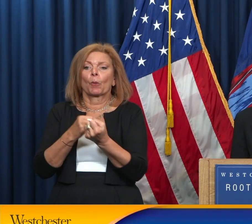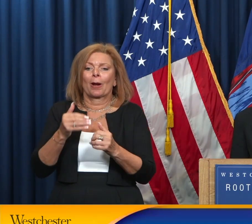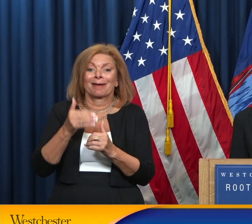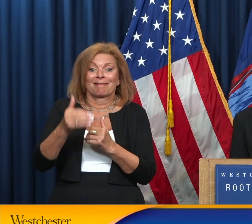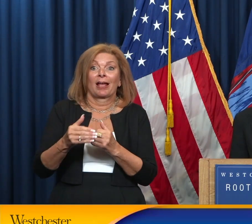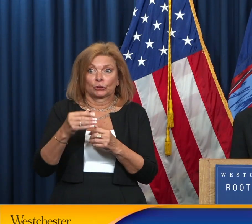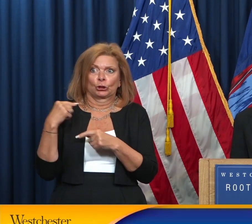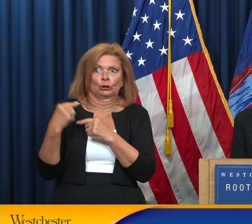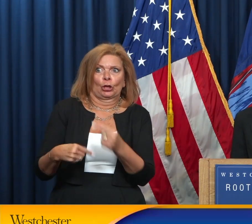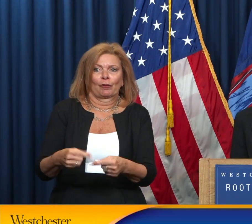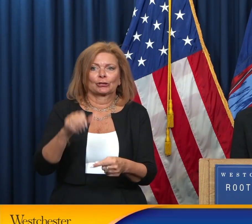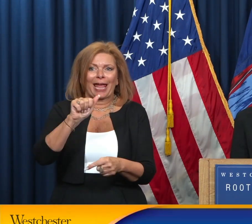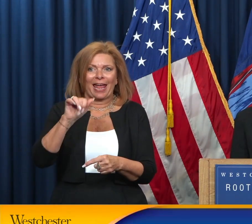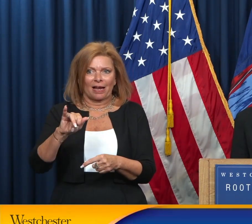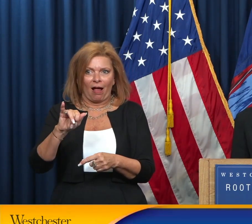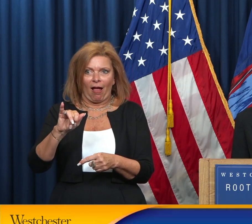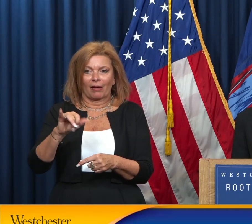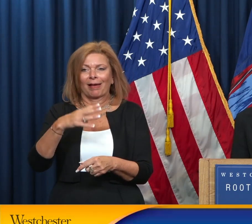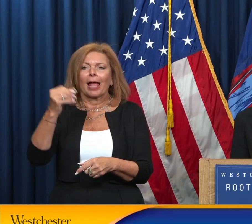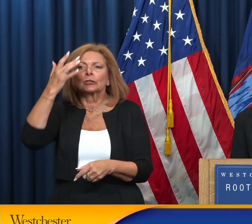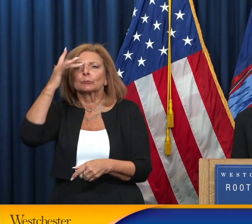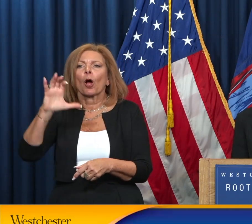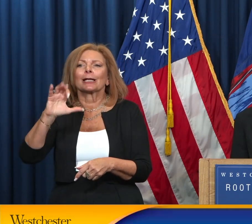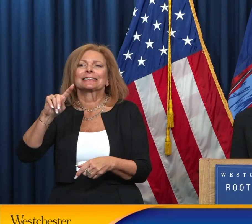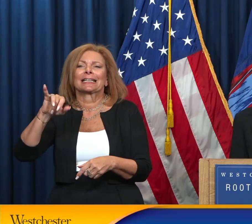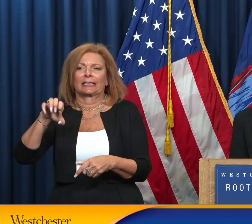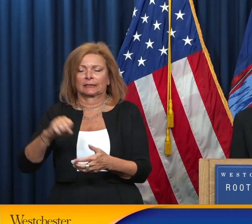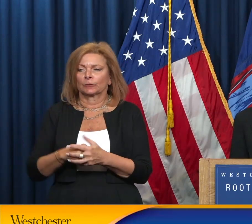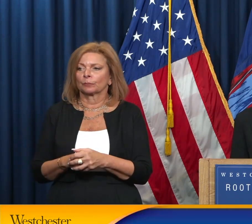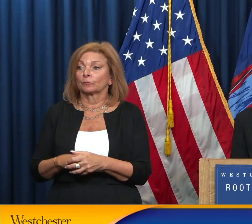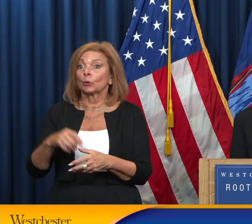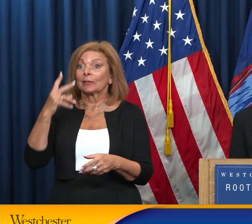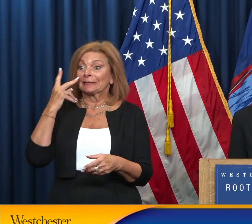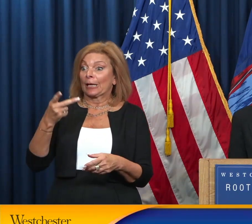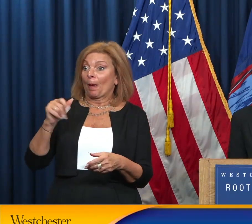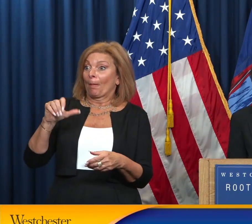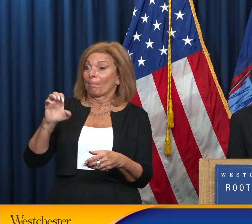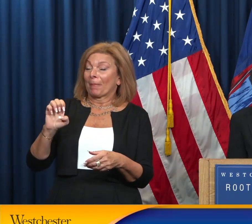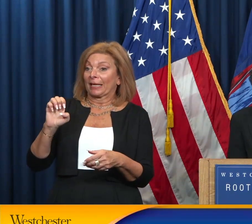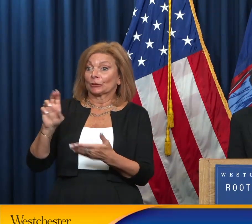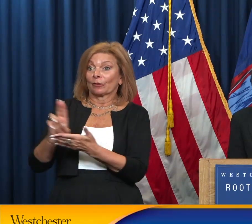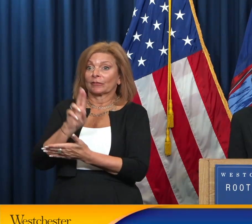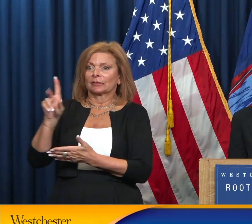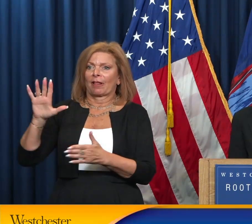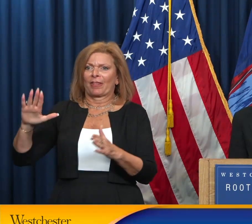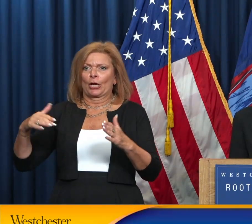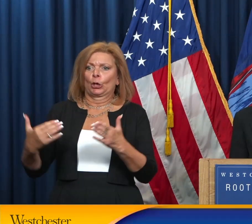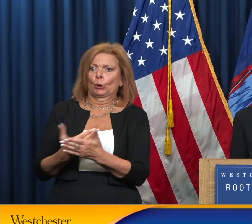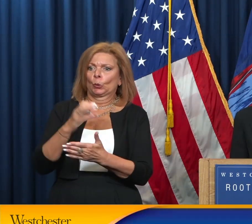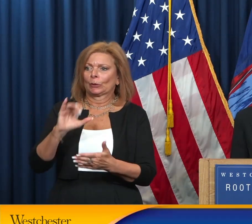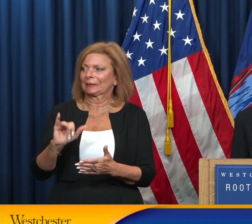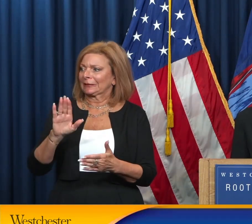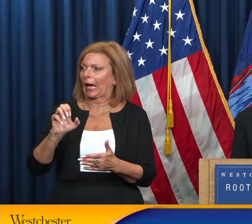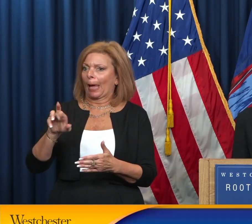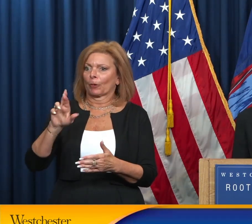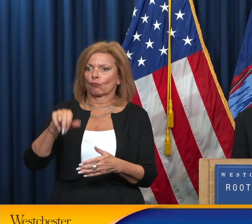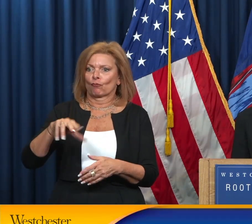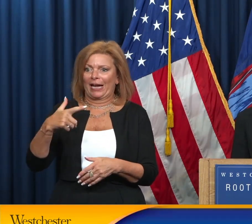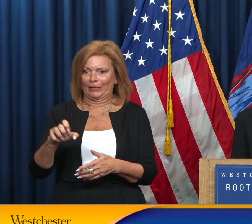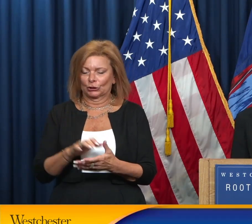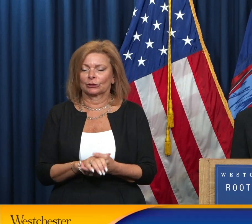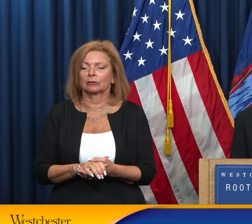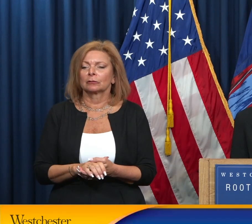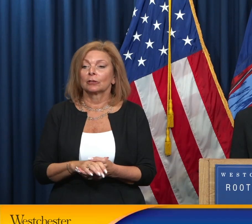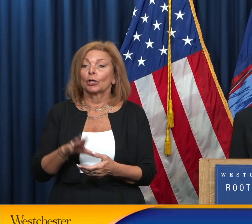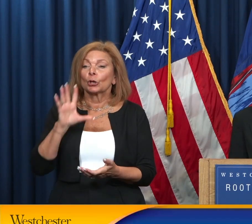smart cities. You can also see Pace University's brand new cyber range. And you will learn about the hundreds of millions